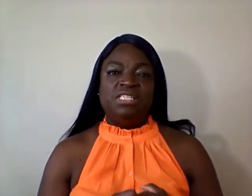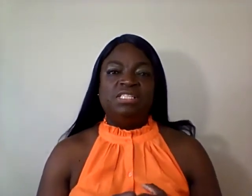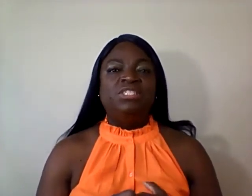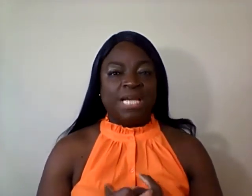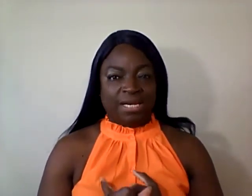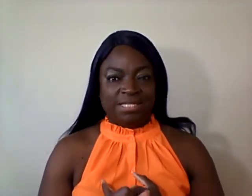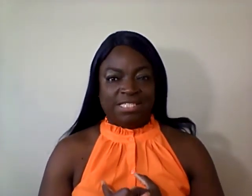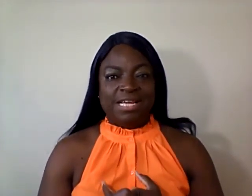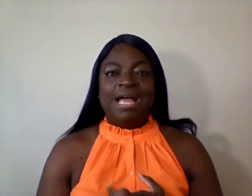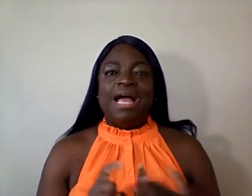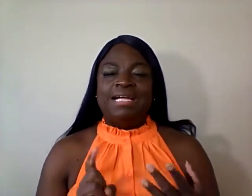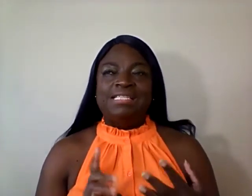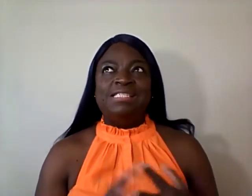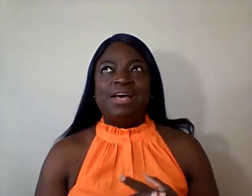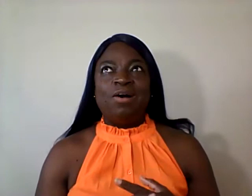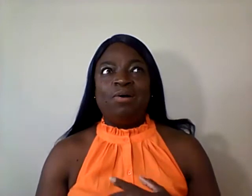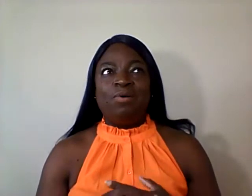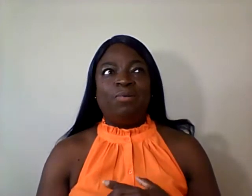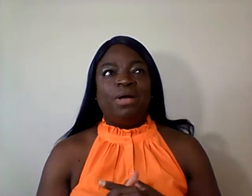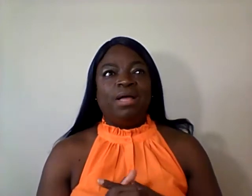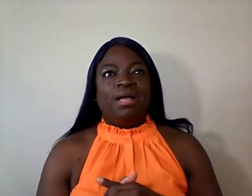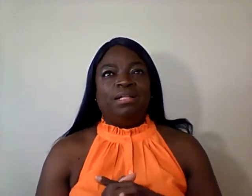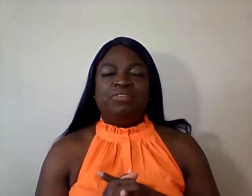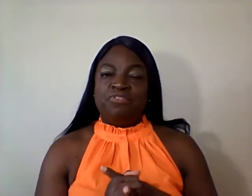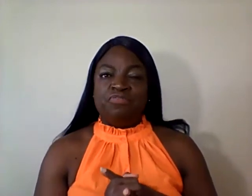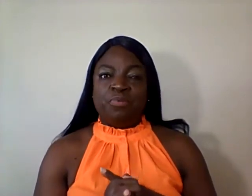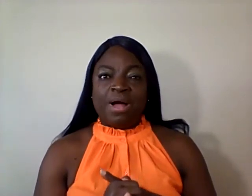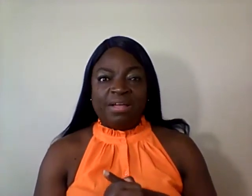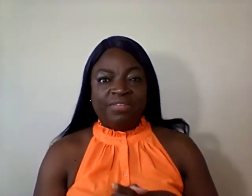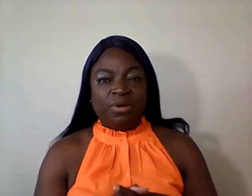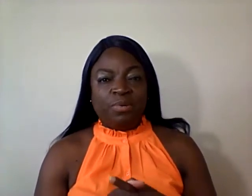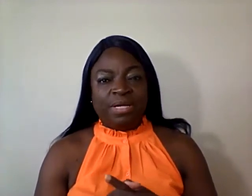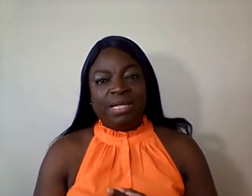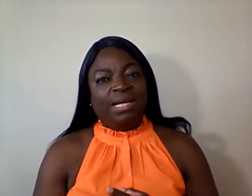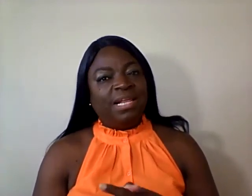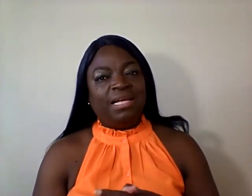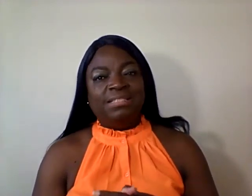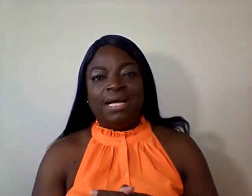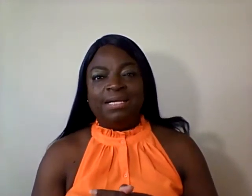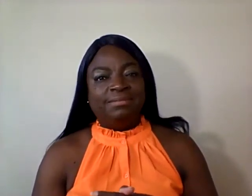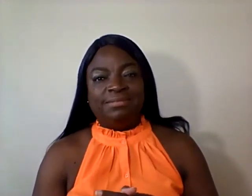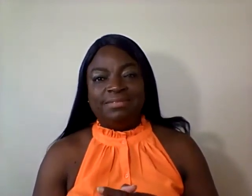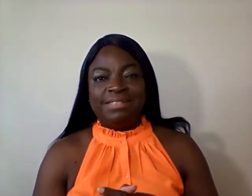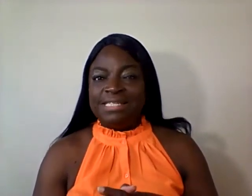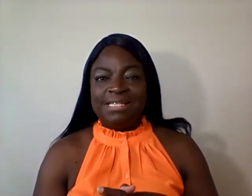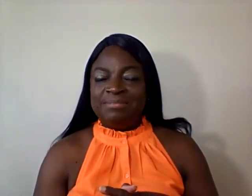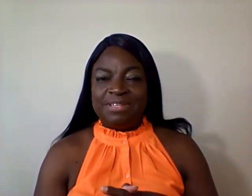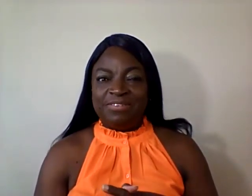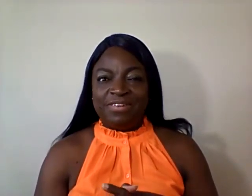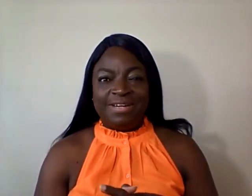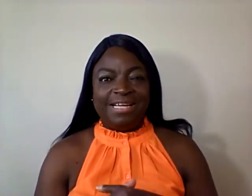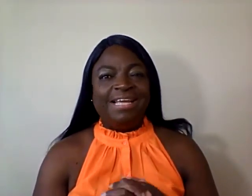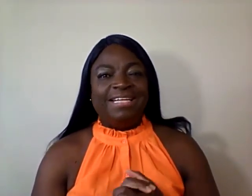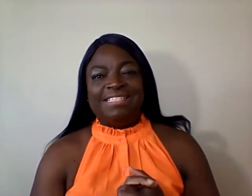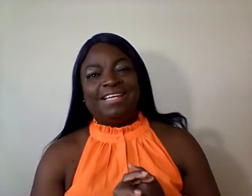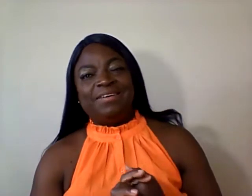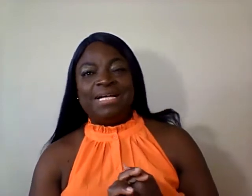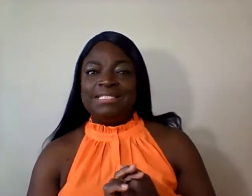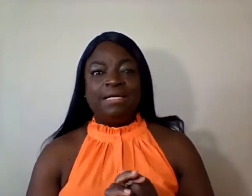challenge. I saw the Fruitful Wife do it, and I was like, that seems so fun. So I was like,